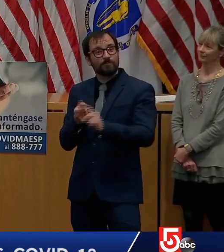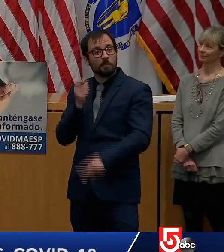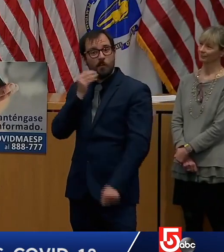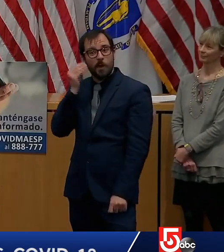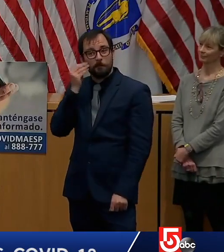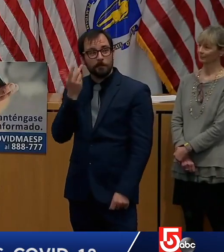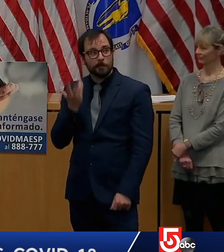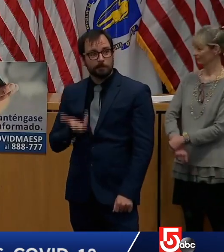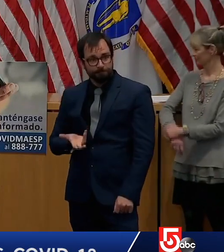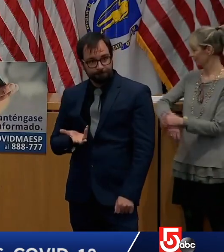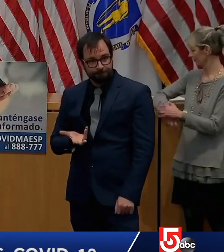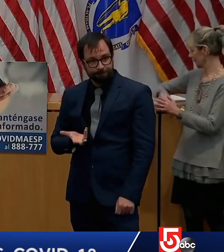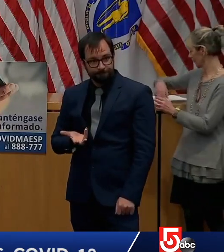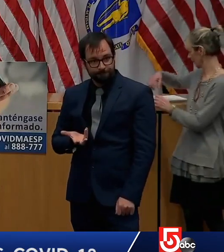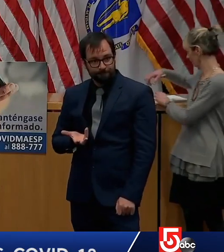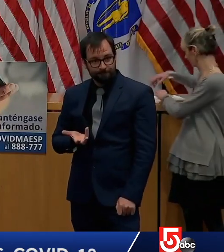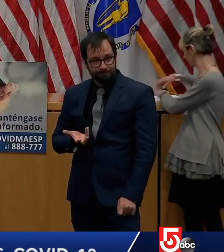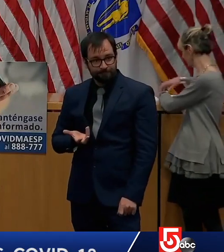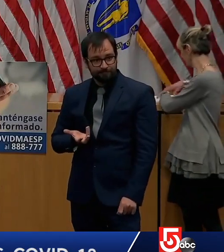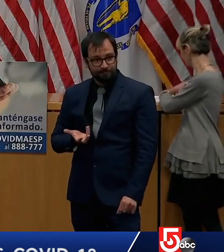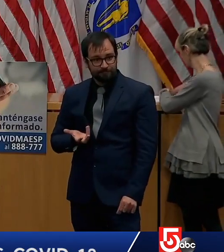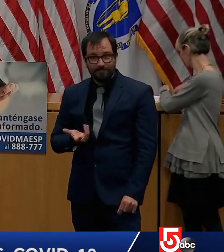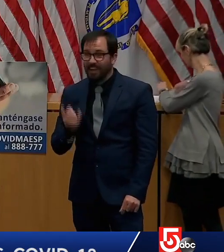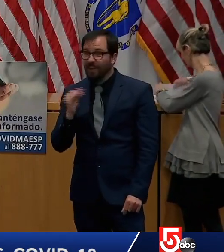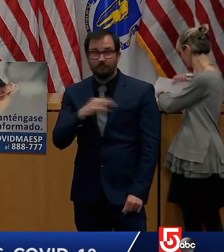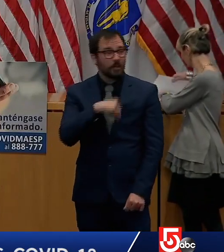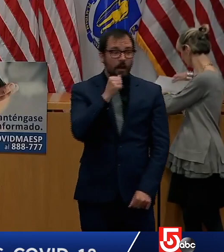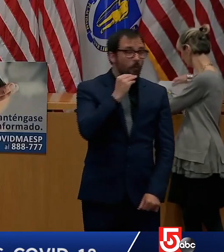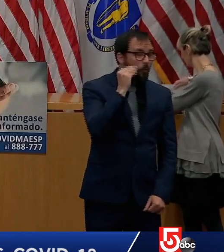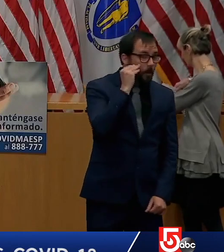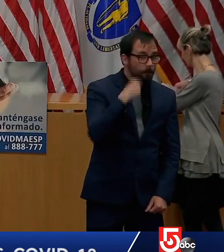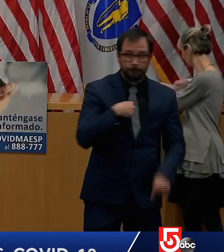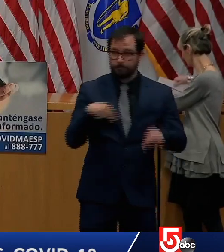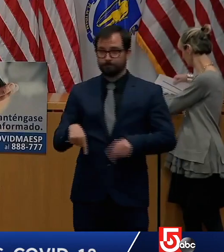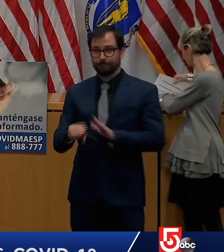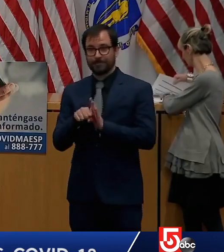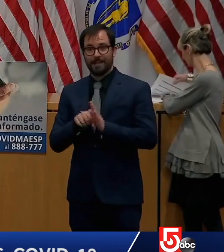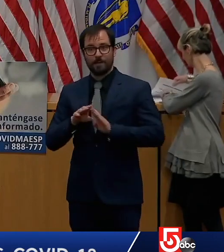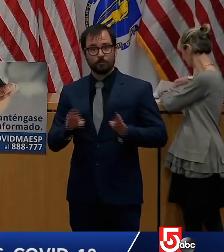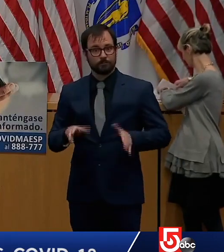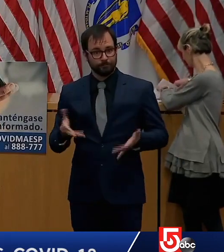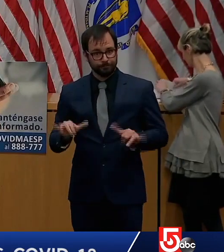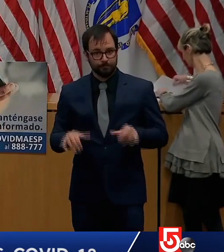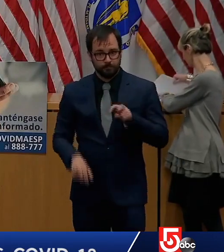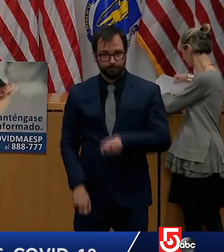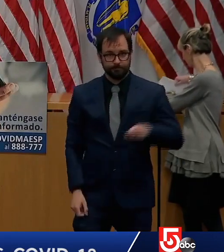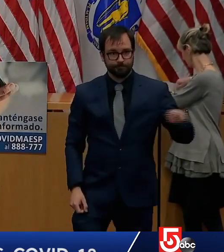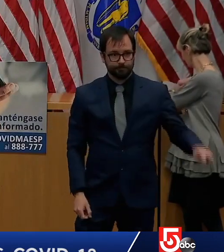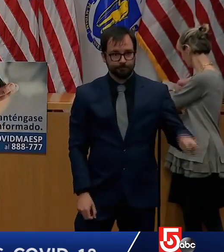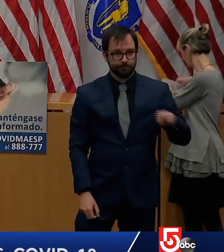we're here in this building. Usually right before or right after we come talk to the media.